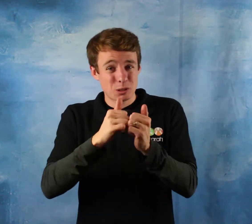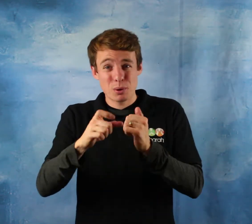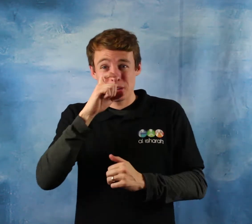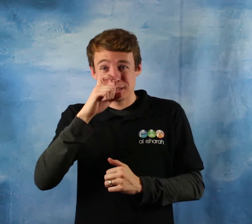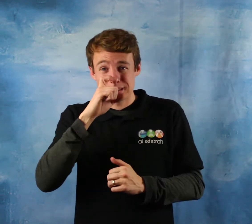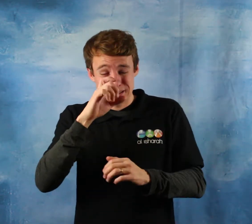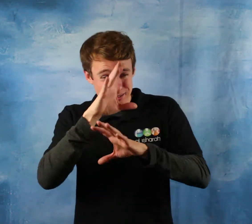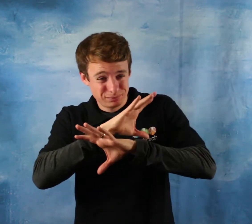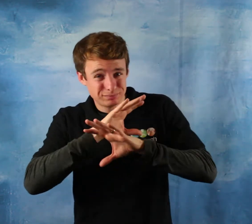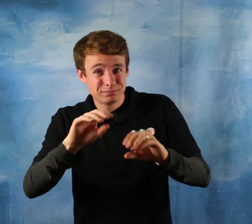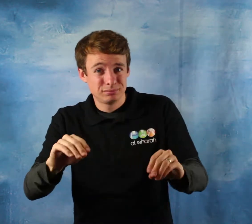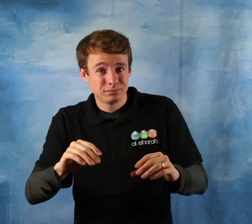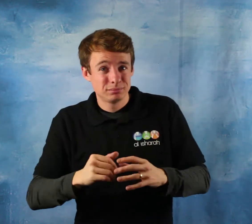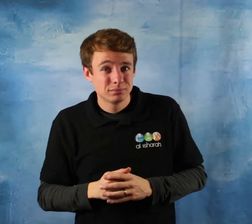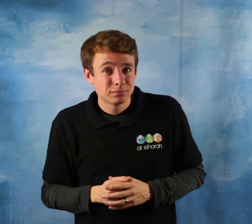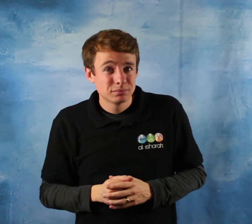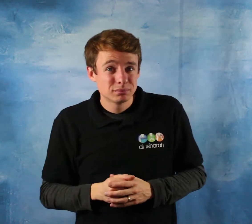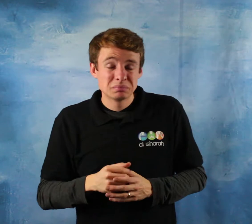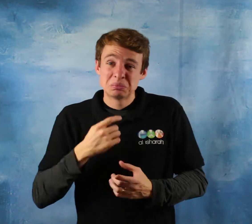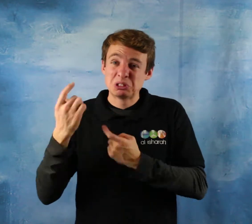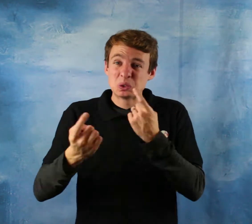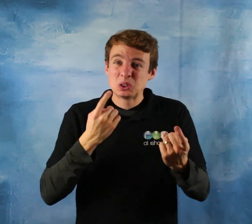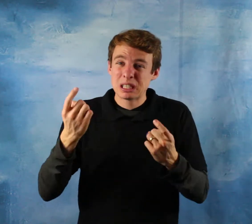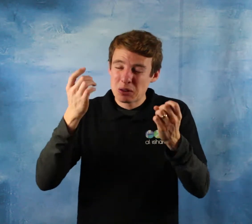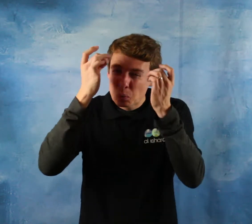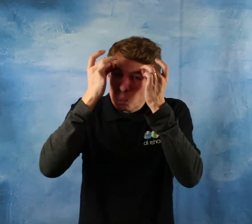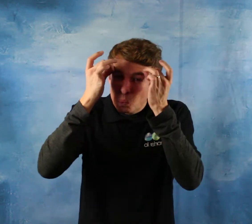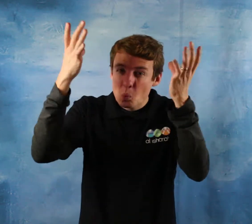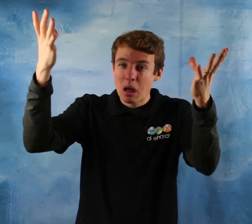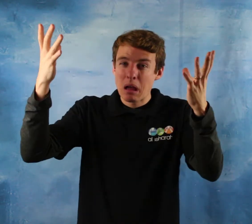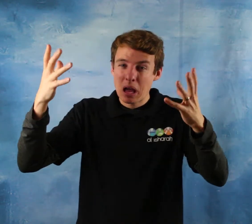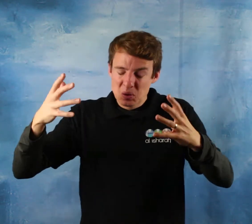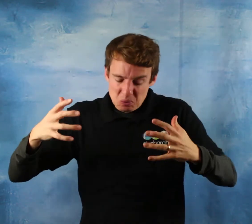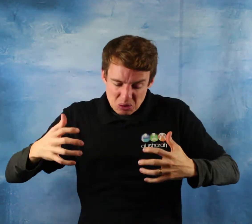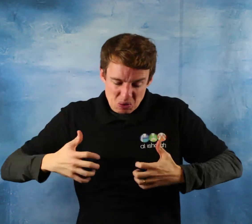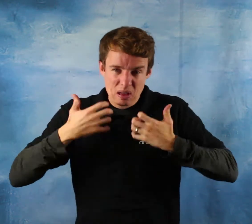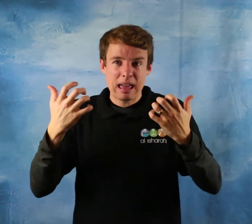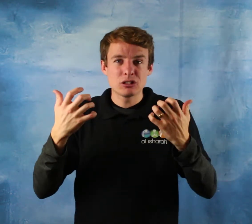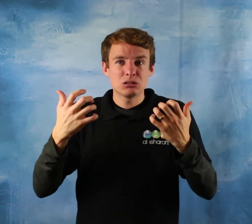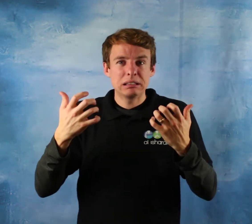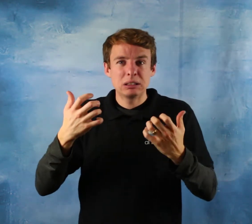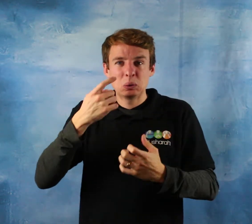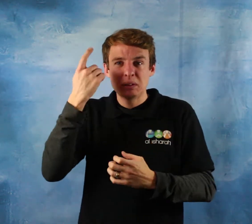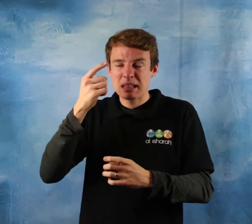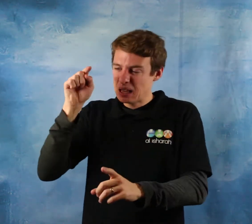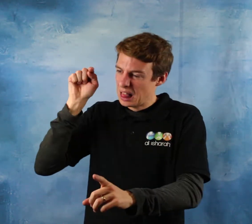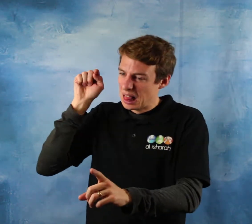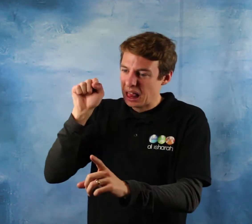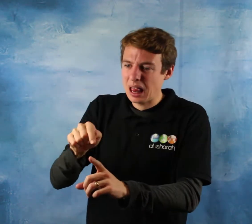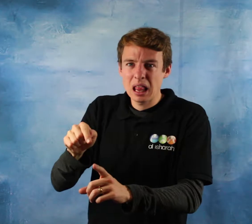frustration even if your wife were to have a deficiency as we are all deficient the messenger sallallahu alayhi